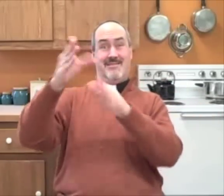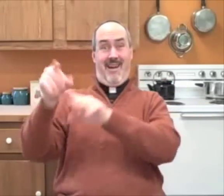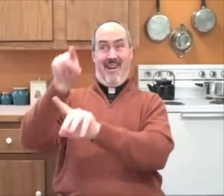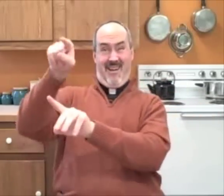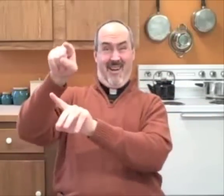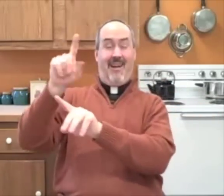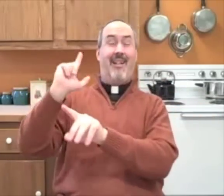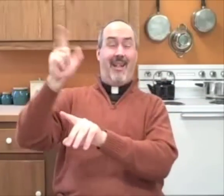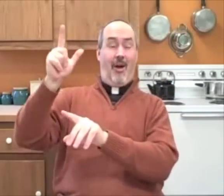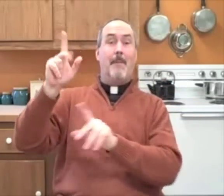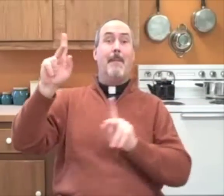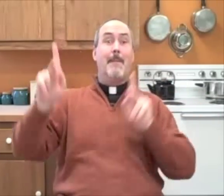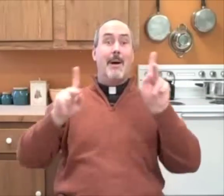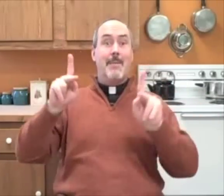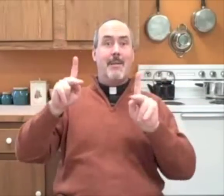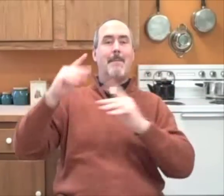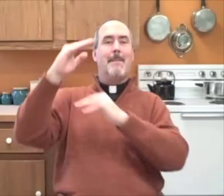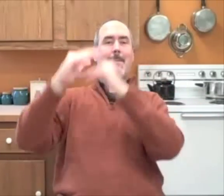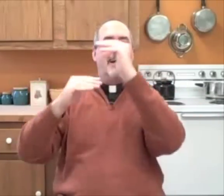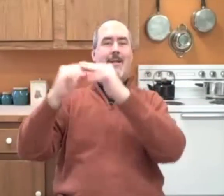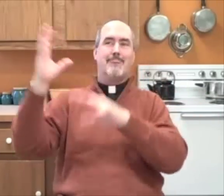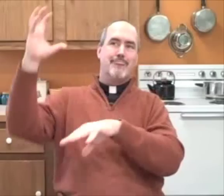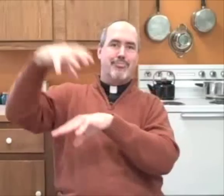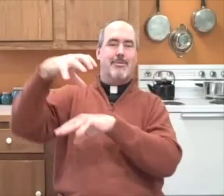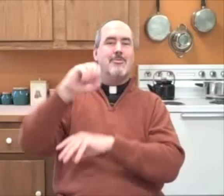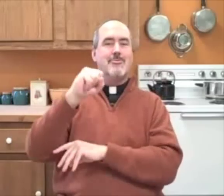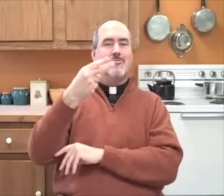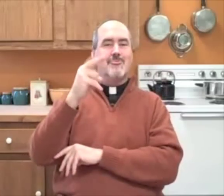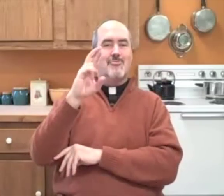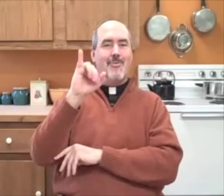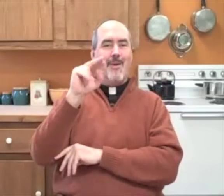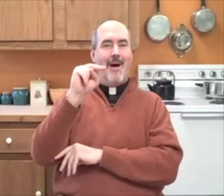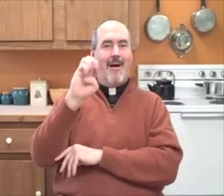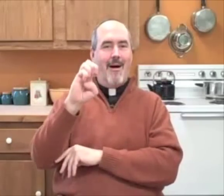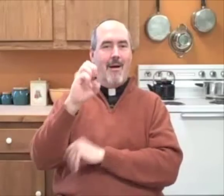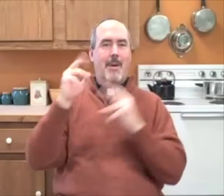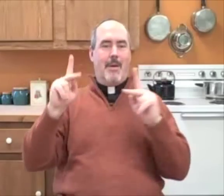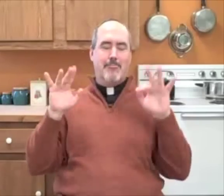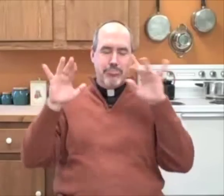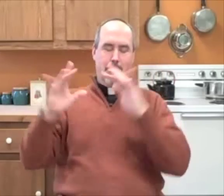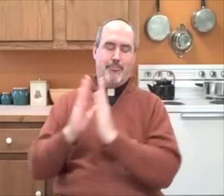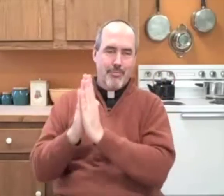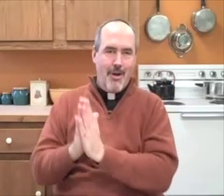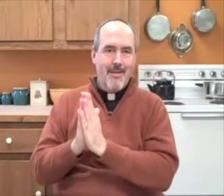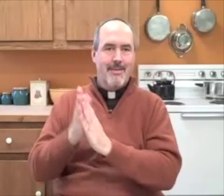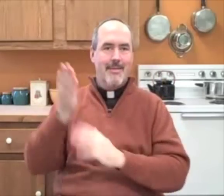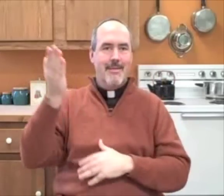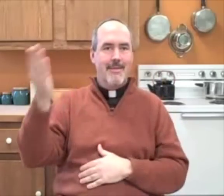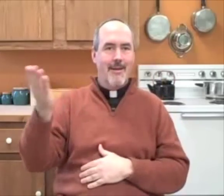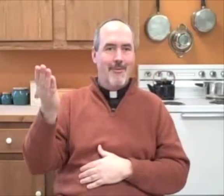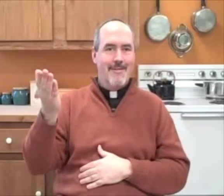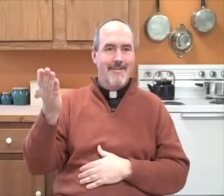Where all 26 of them died on that hill that day, later on a church was built where people come to worship and pray.